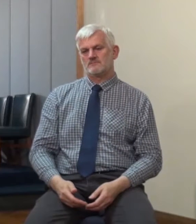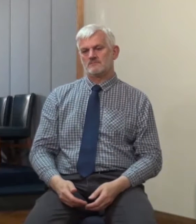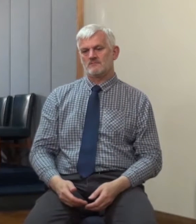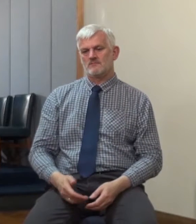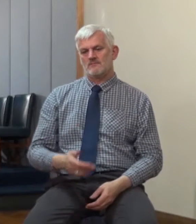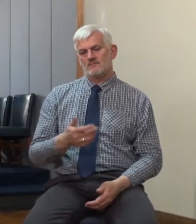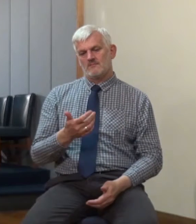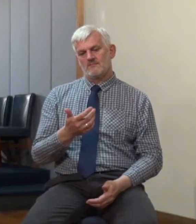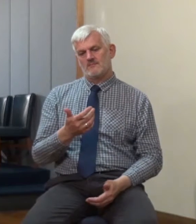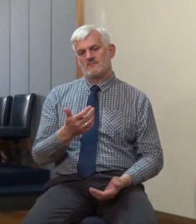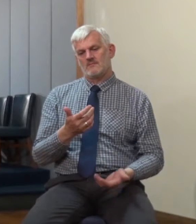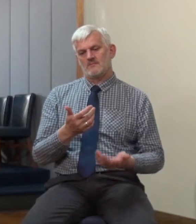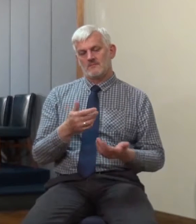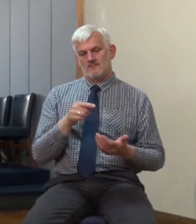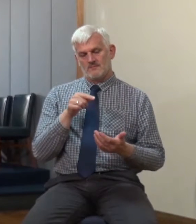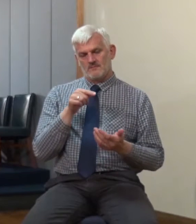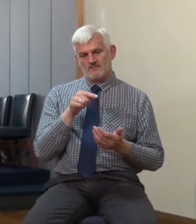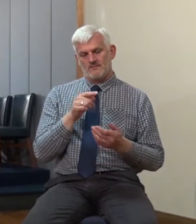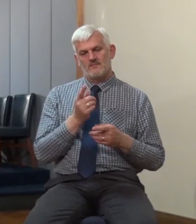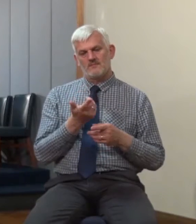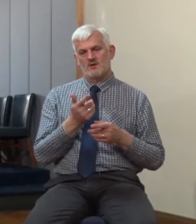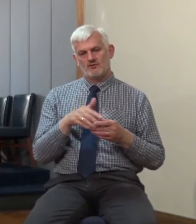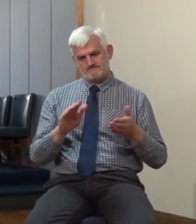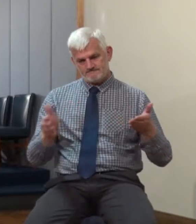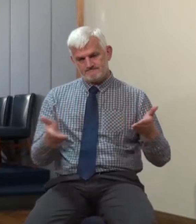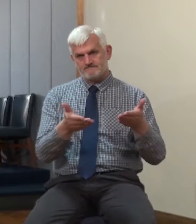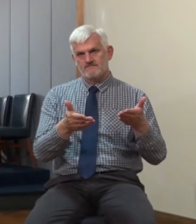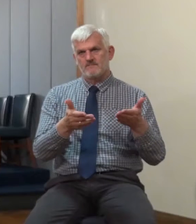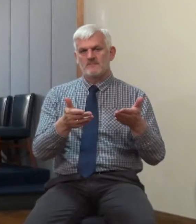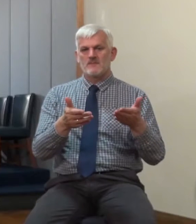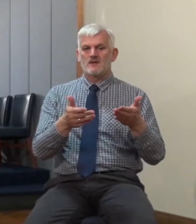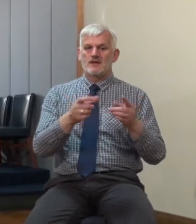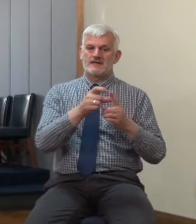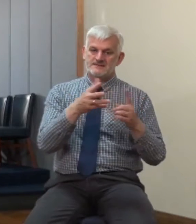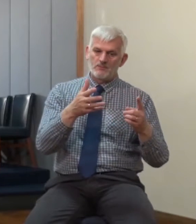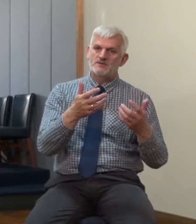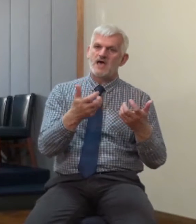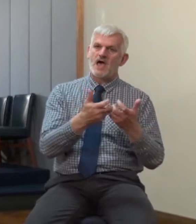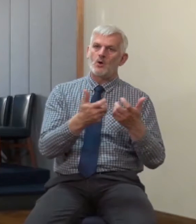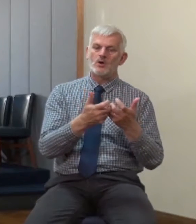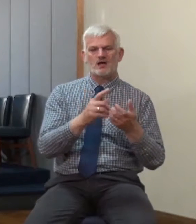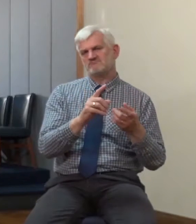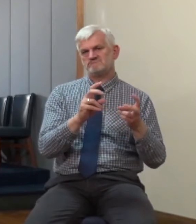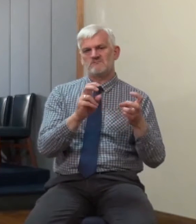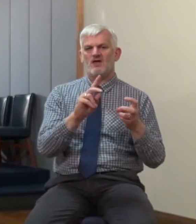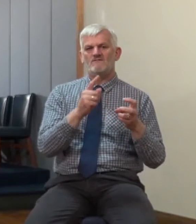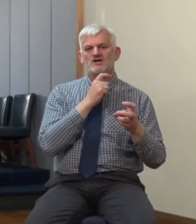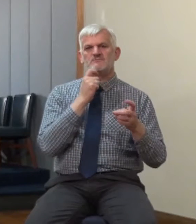to spiritual shepherds but indeed to all of us. And then I'm going to come down to